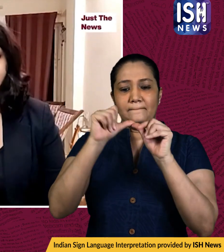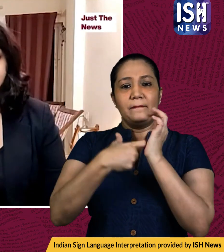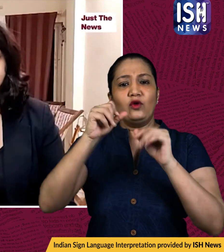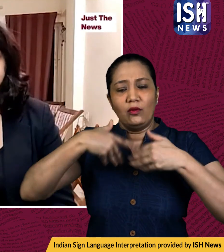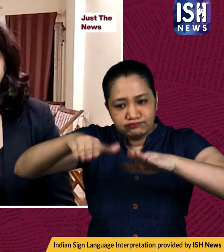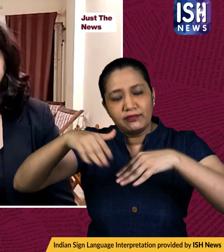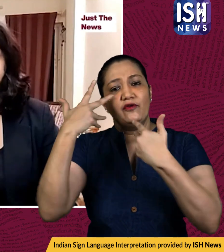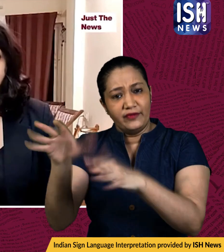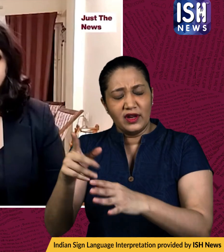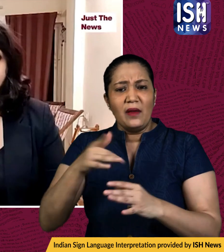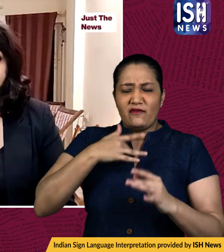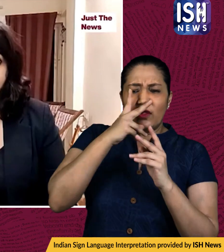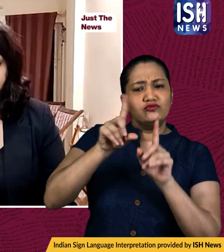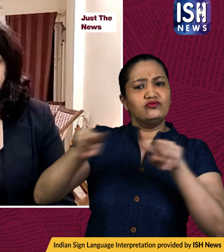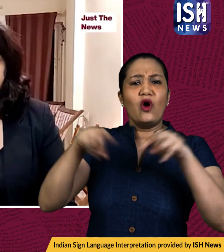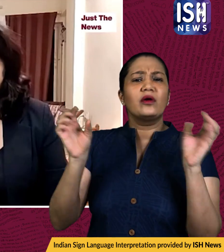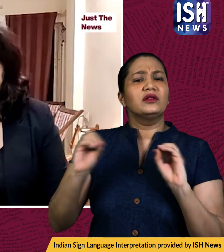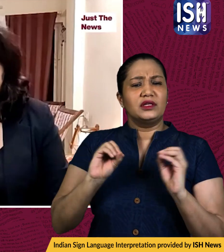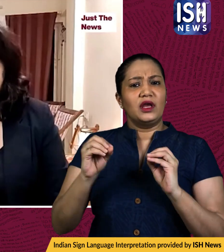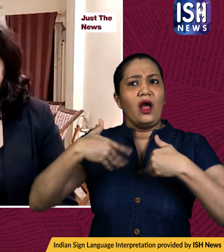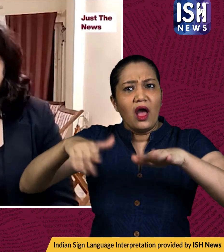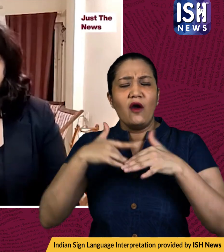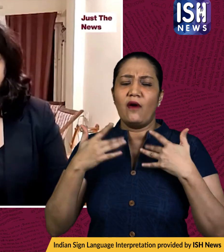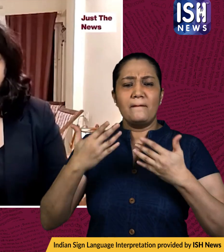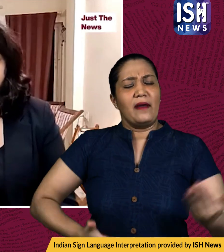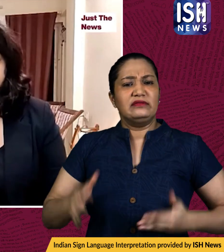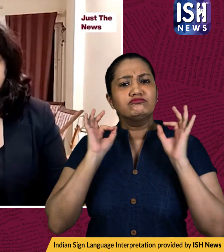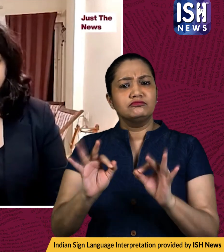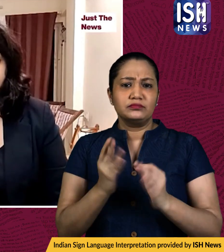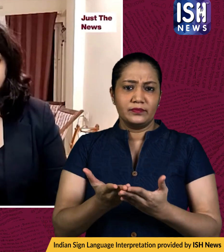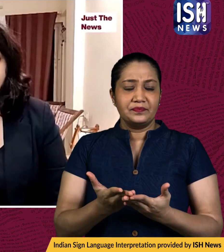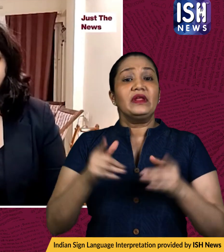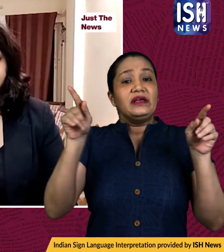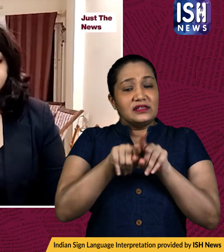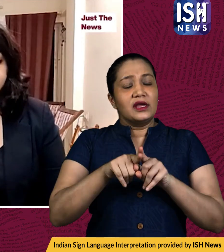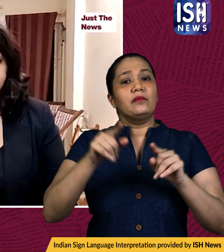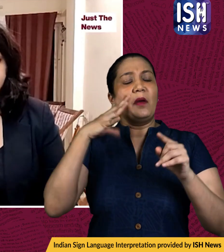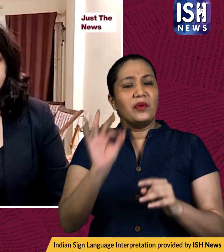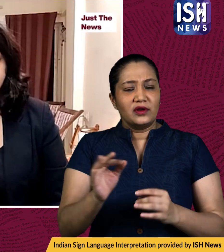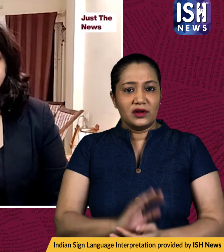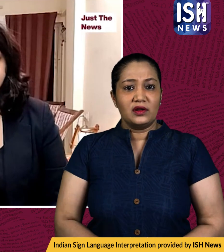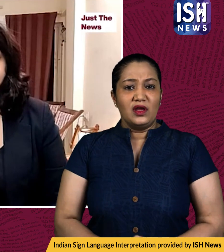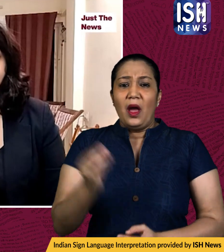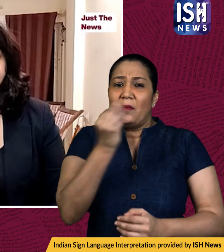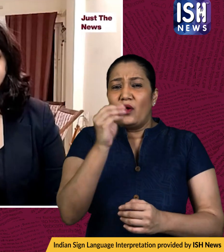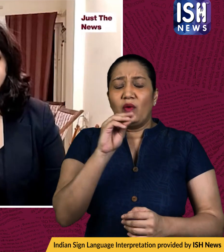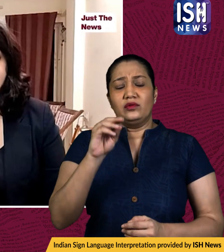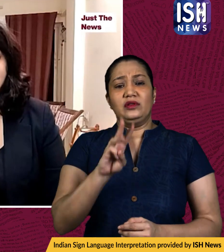no complaint about his conduct during the release uh taking note of the fact that he has spent more than 30